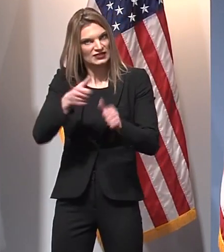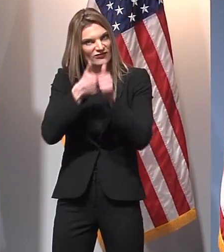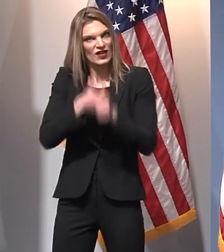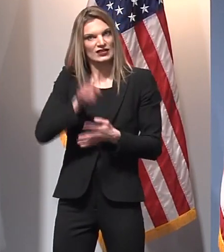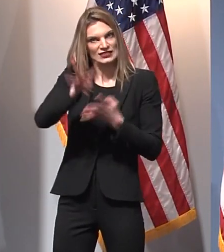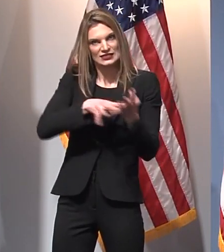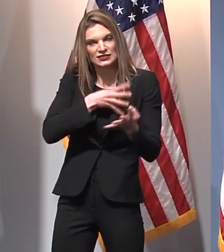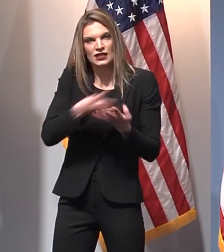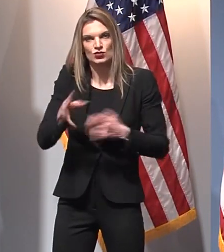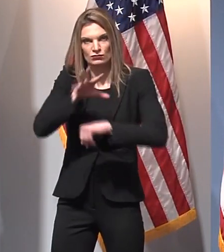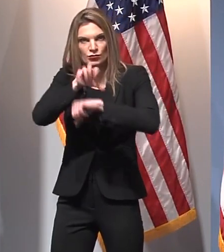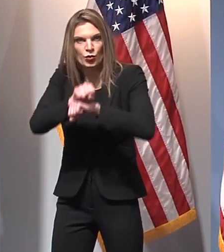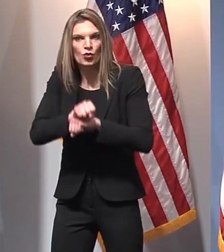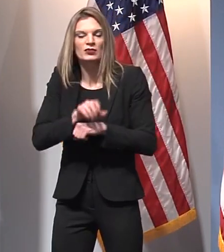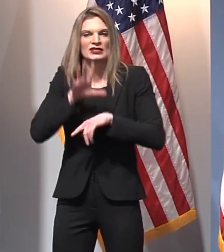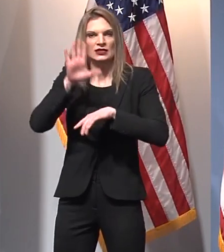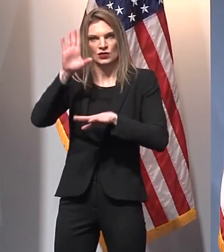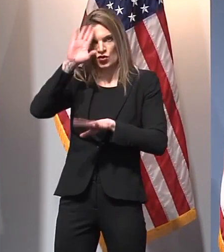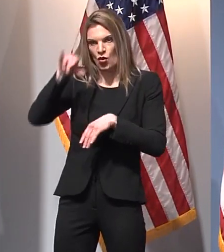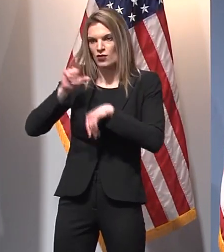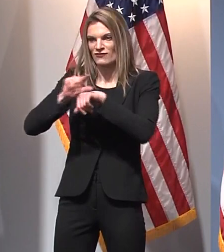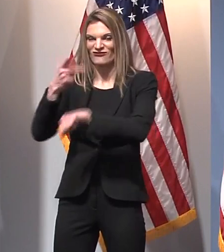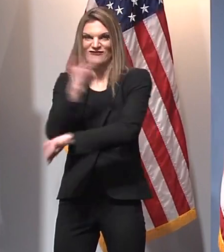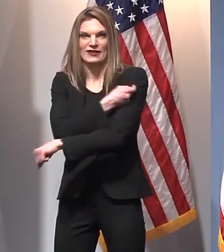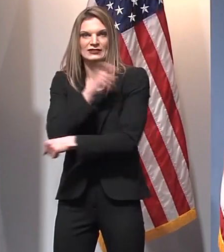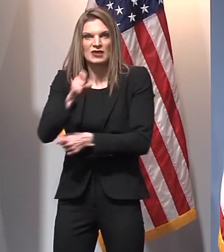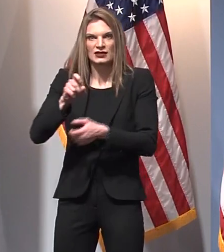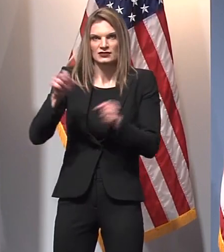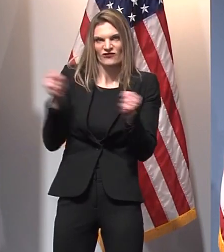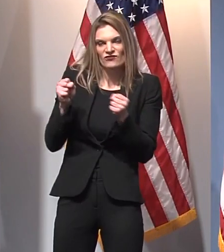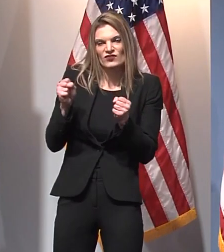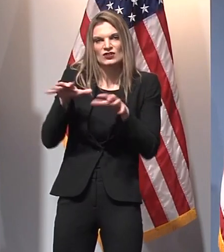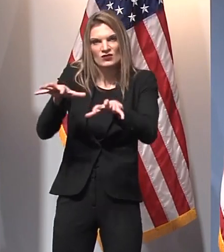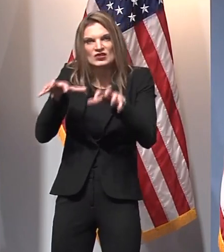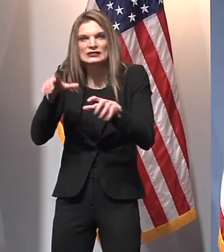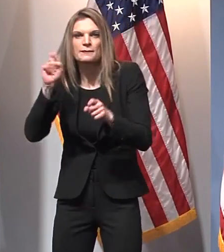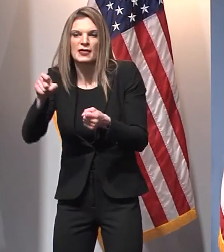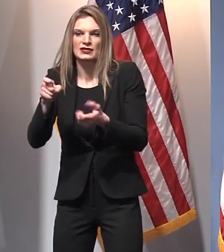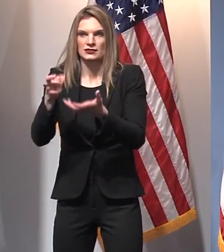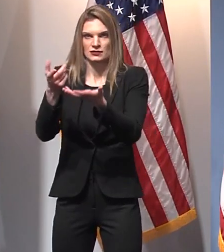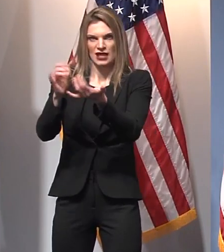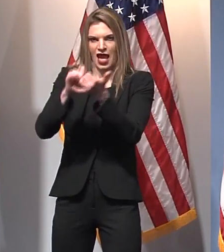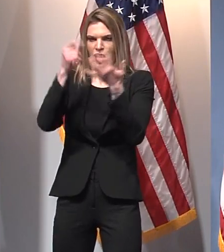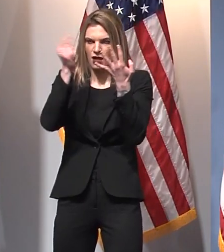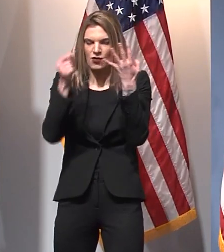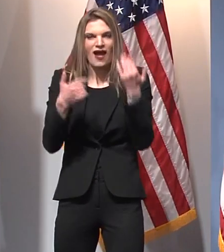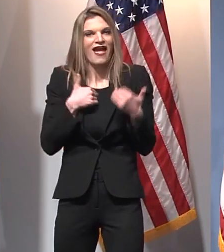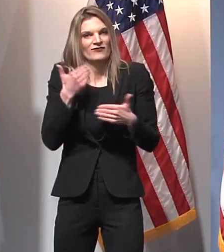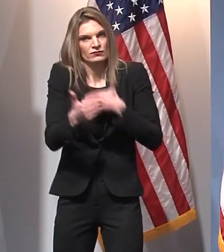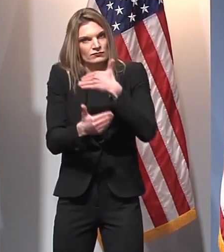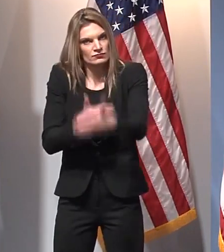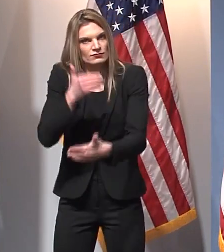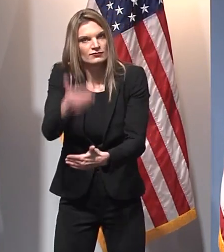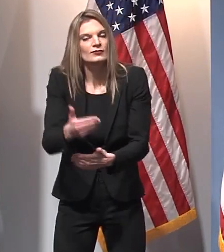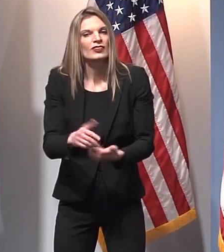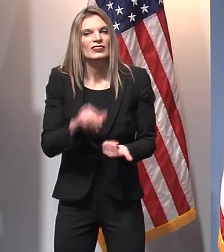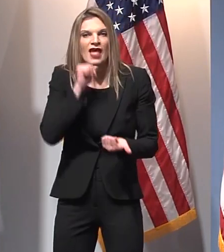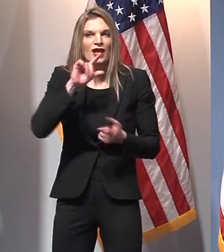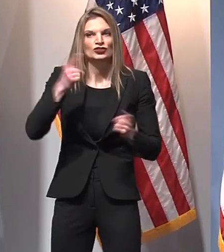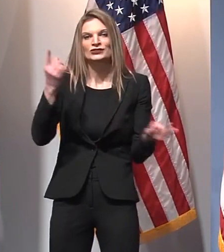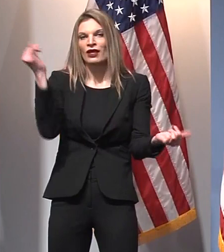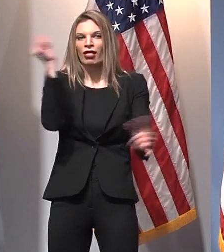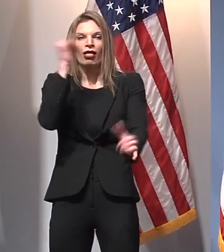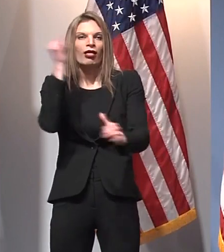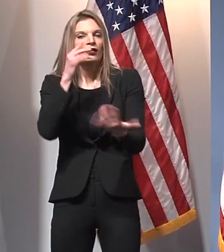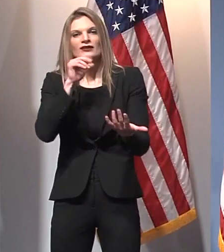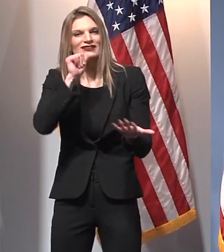be handled as far as the temperature and being in a freezer and then being thawed, we want it to be done well. And so it can't all be done